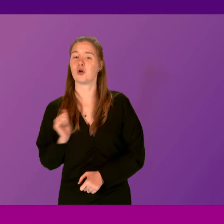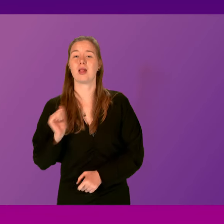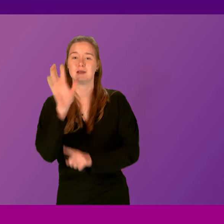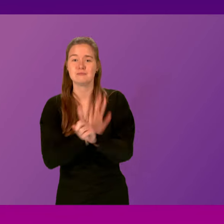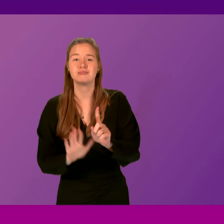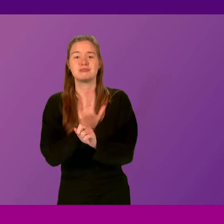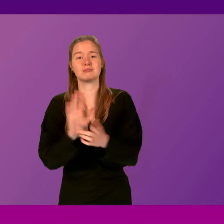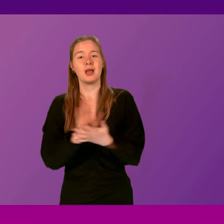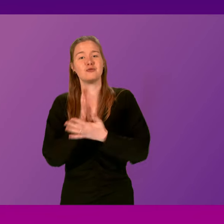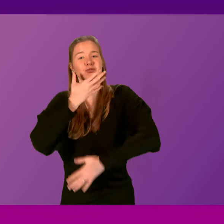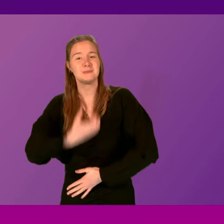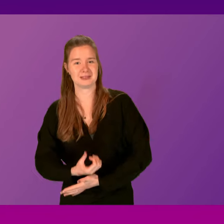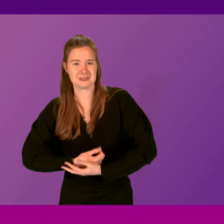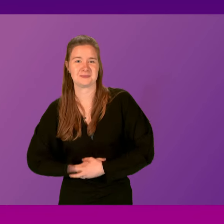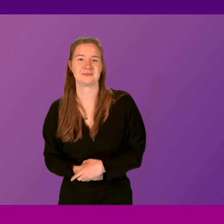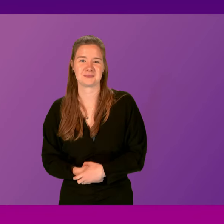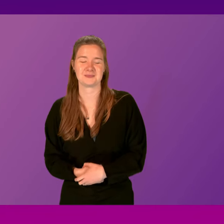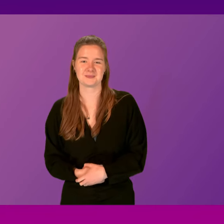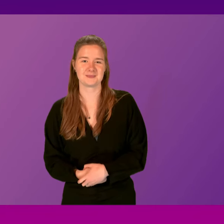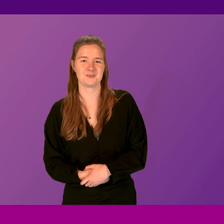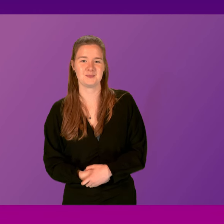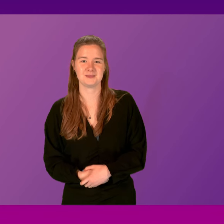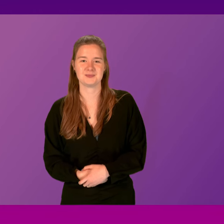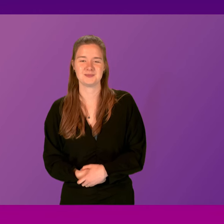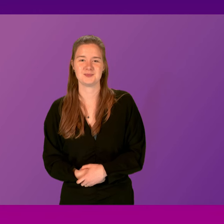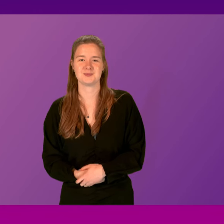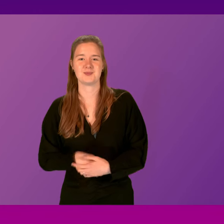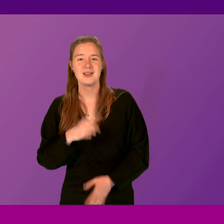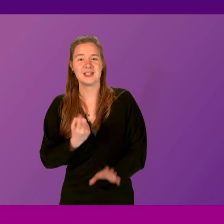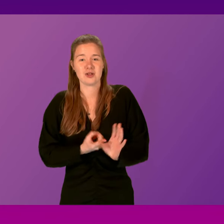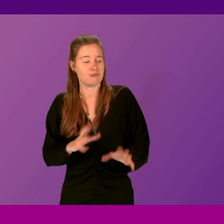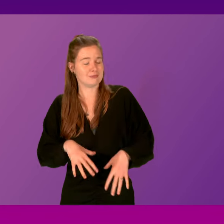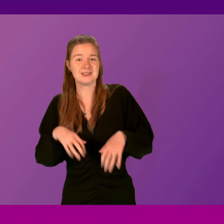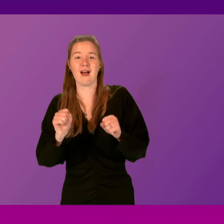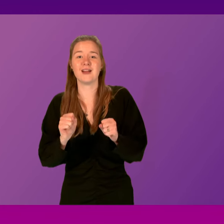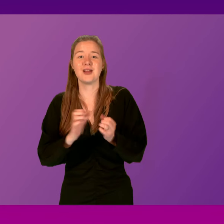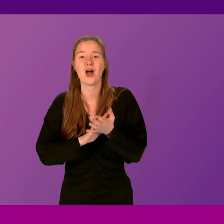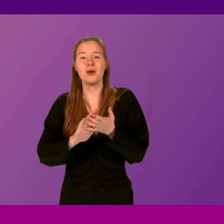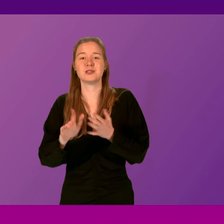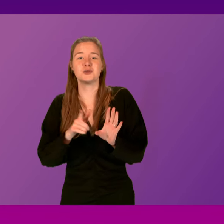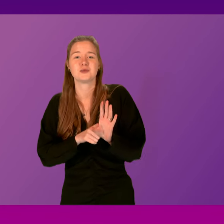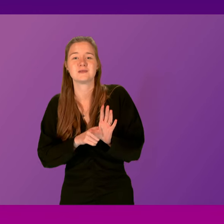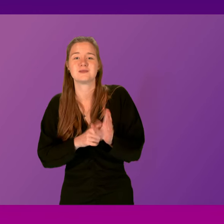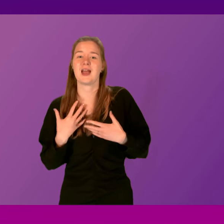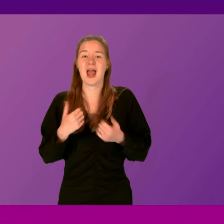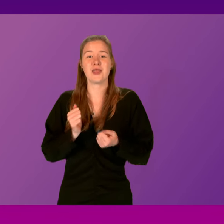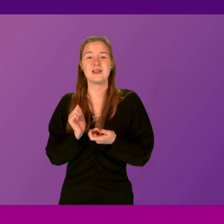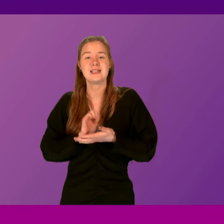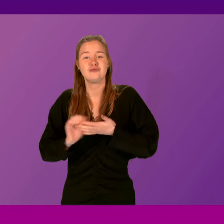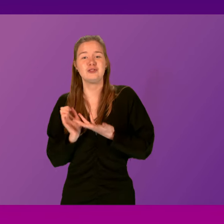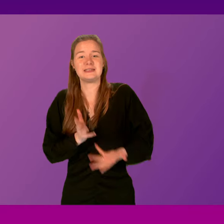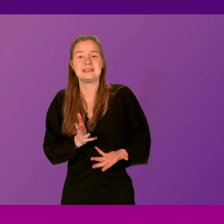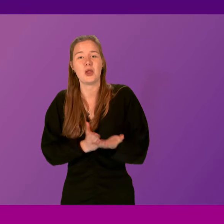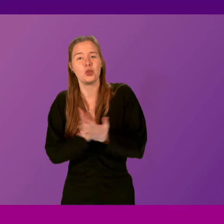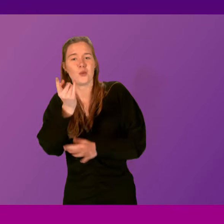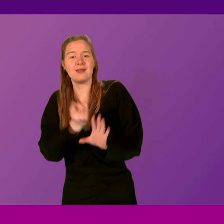a very Merry Christmas. Presiding officer, this year started with Hamza Youssef as health secretary. And throughout the